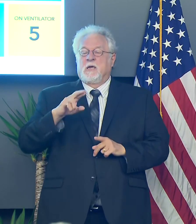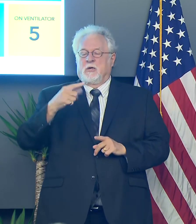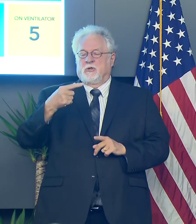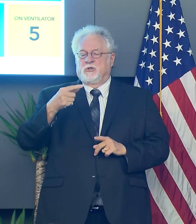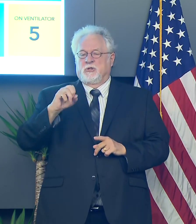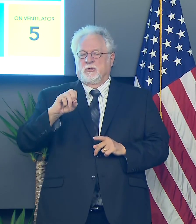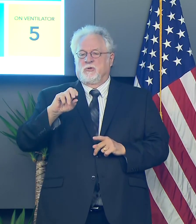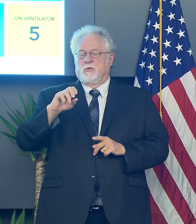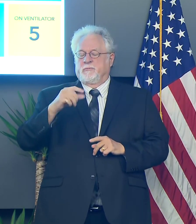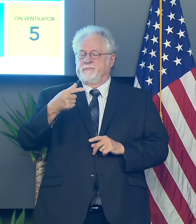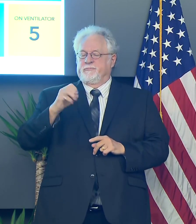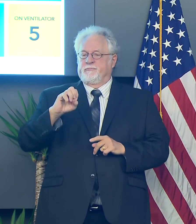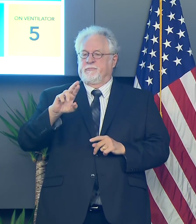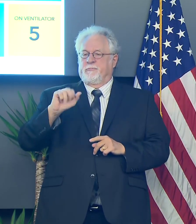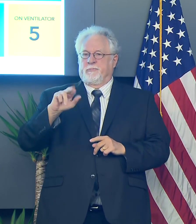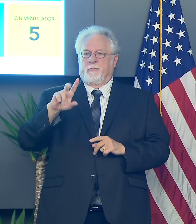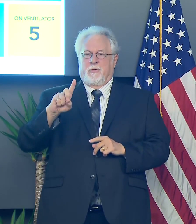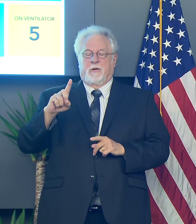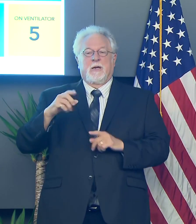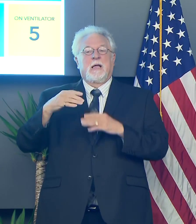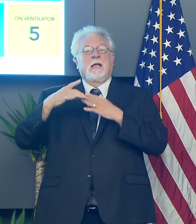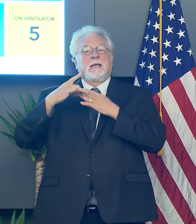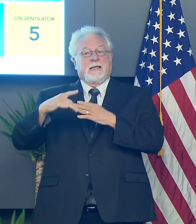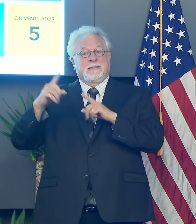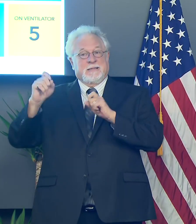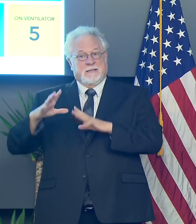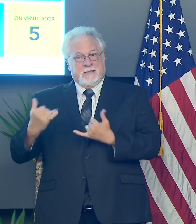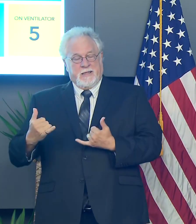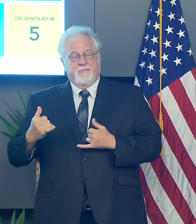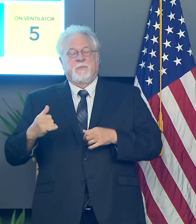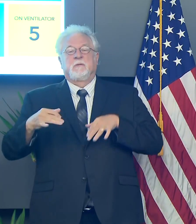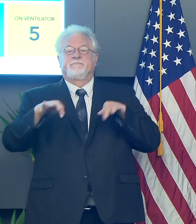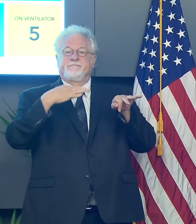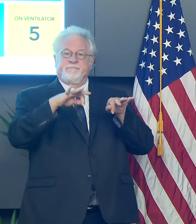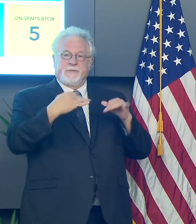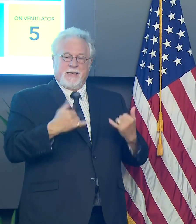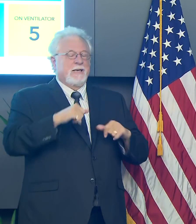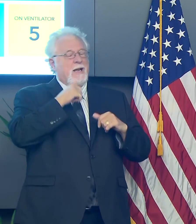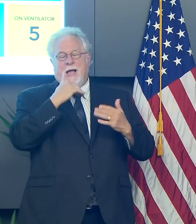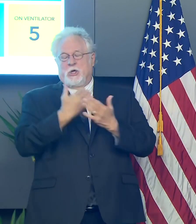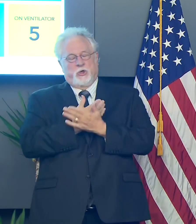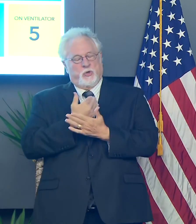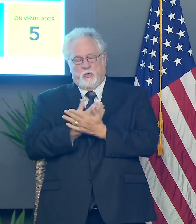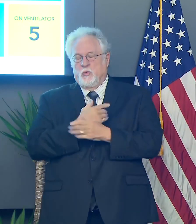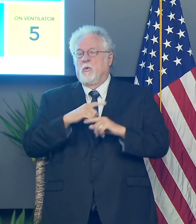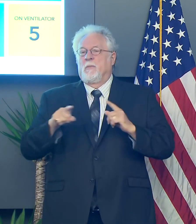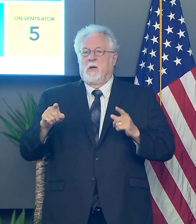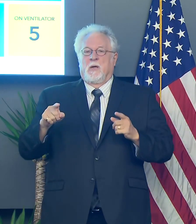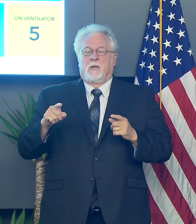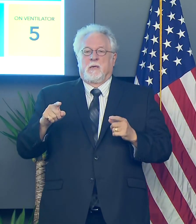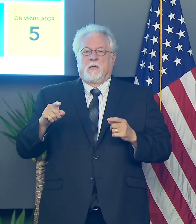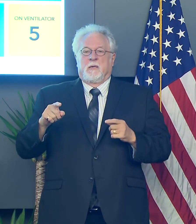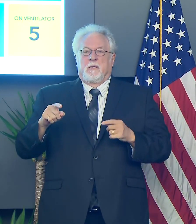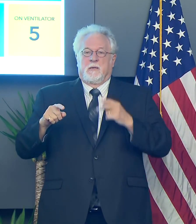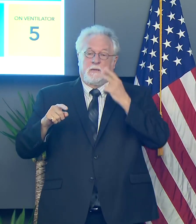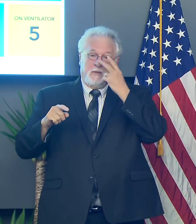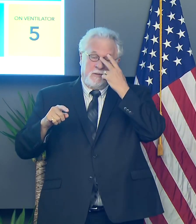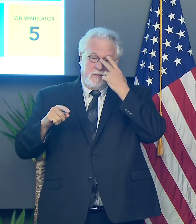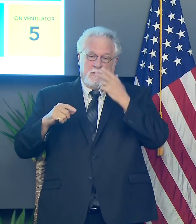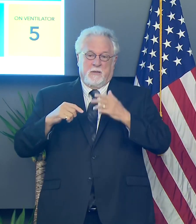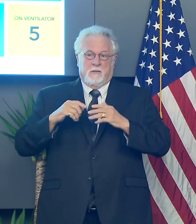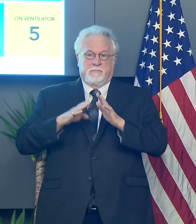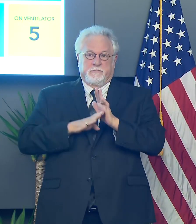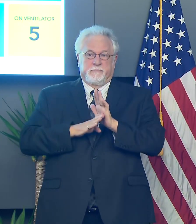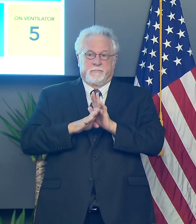Gerard, Admiral Gerard, uh, who's head of testing brief today, uh, and this is not a new initiative, but, but it's, it's just further down the